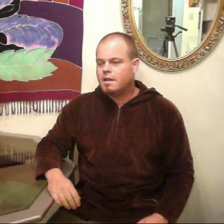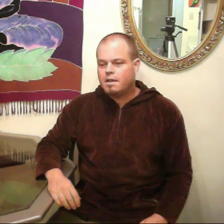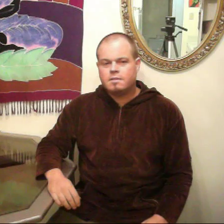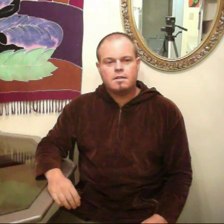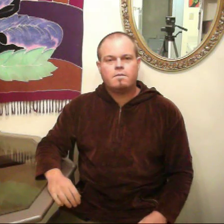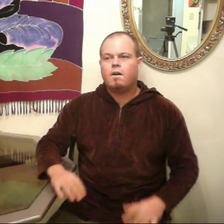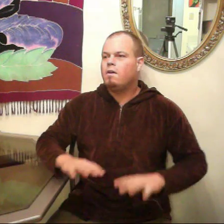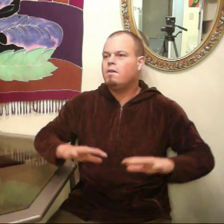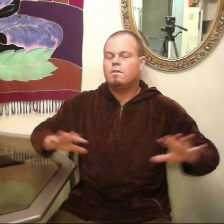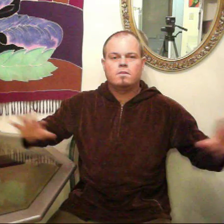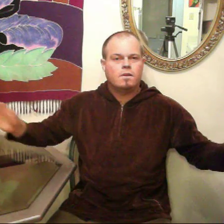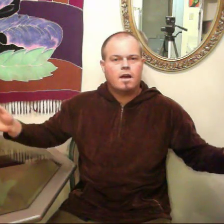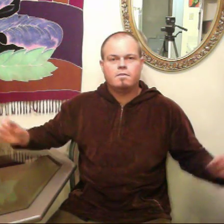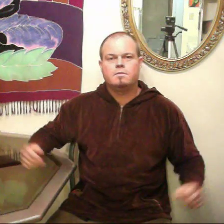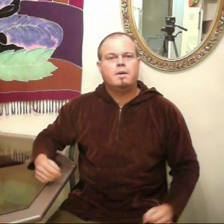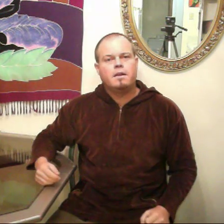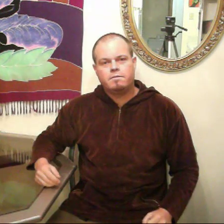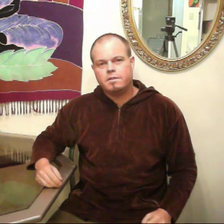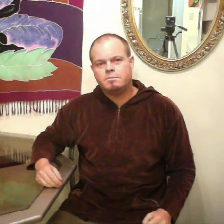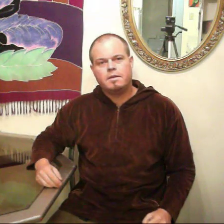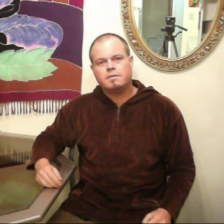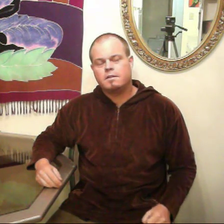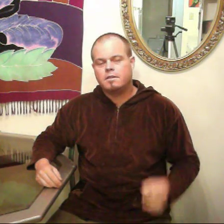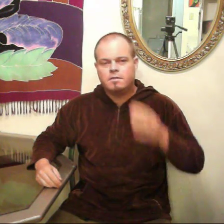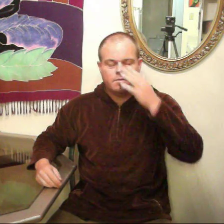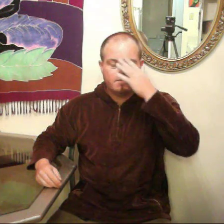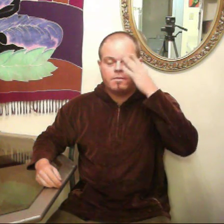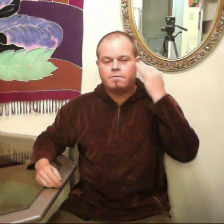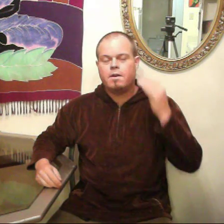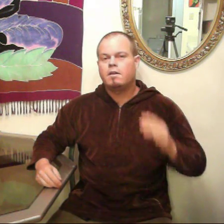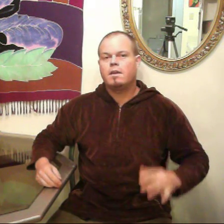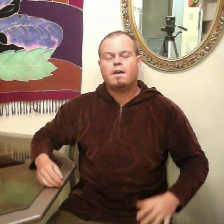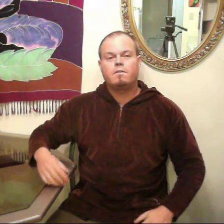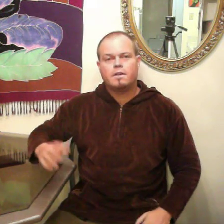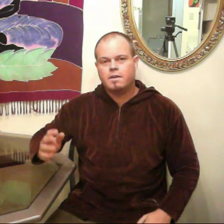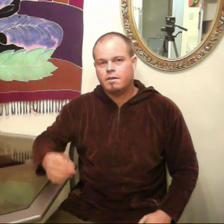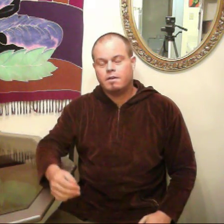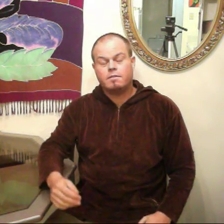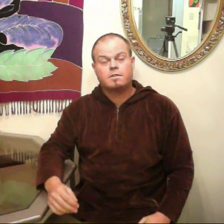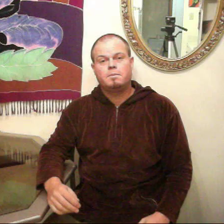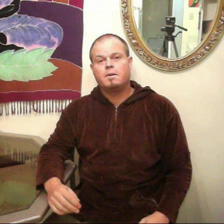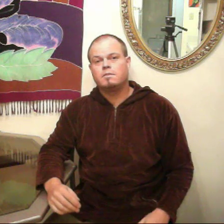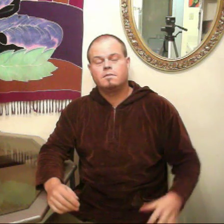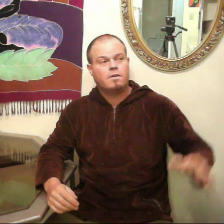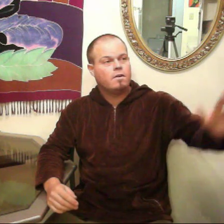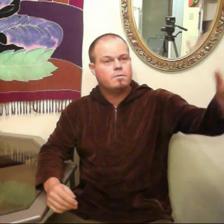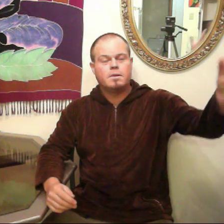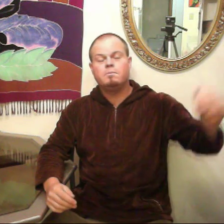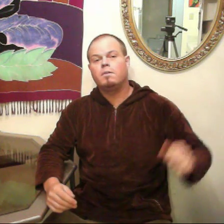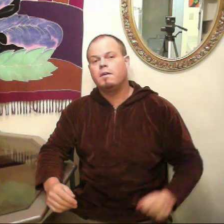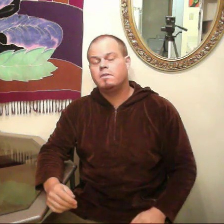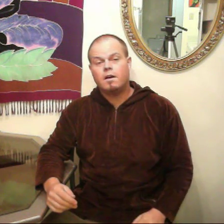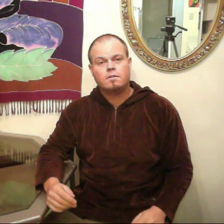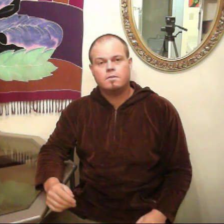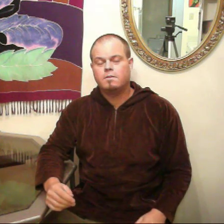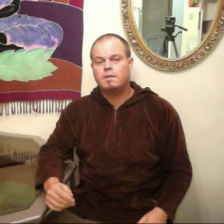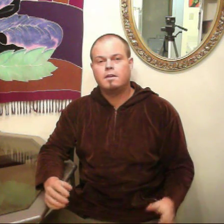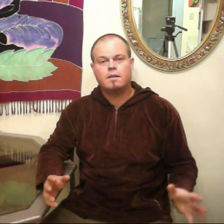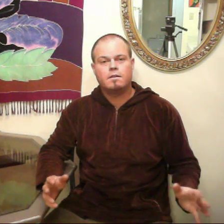day and stuff, all you have is benefits, basically. You rarely ever hear experiences of all the people I've talked to and done